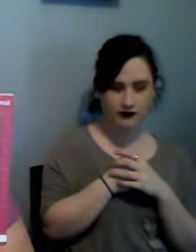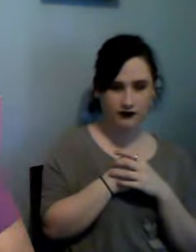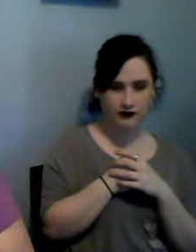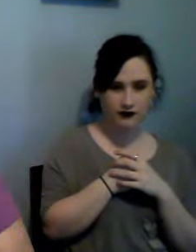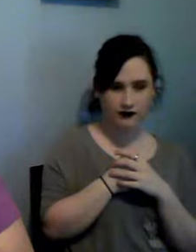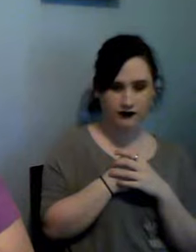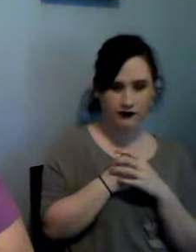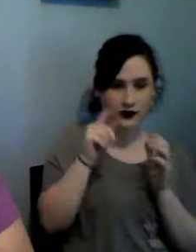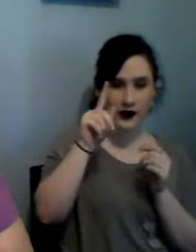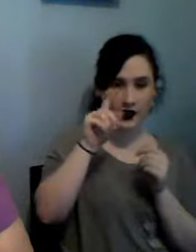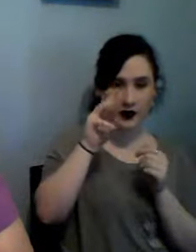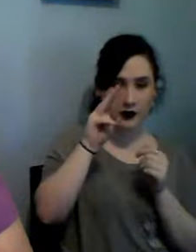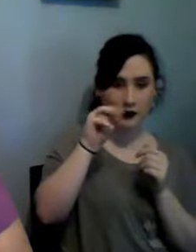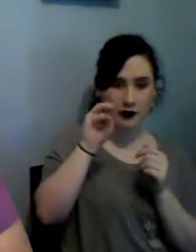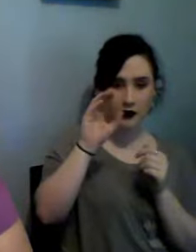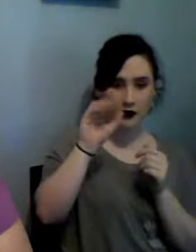little sheep